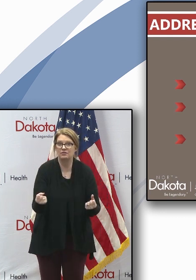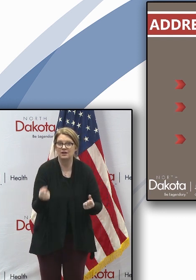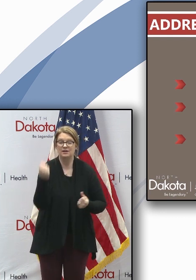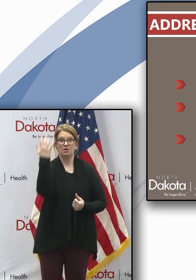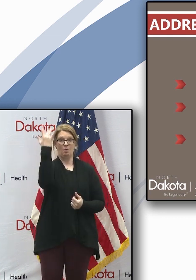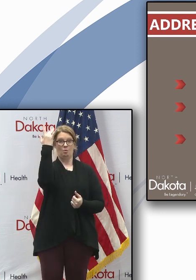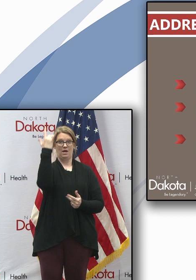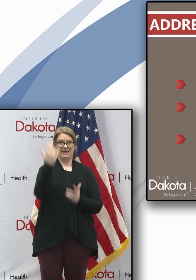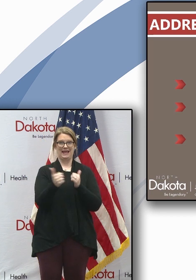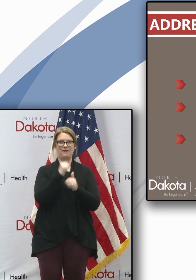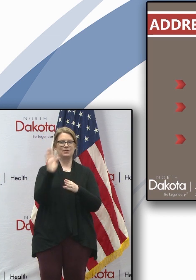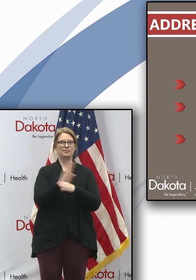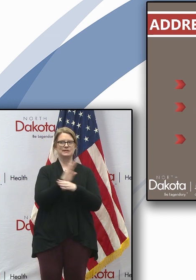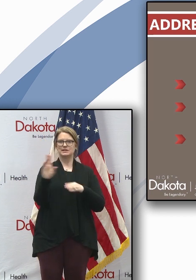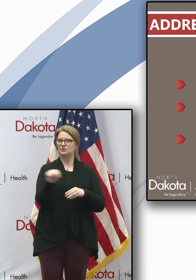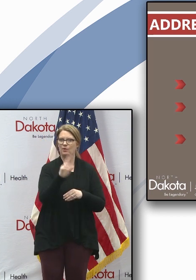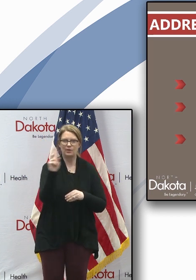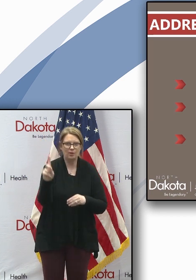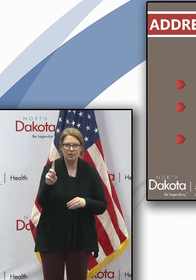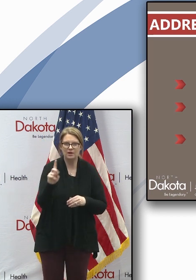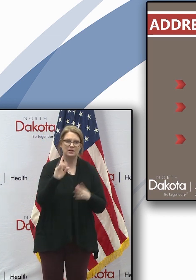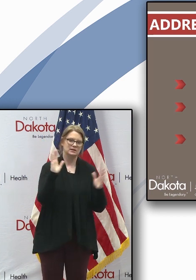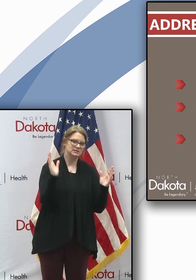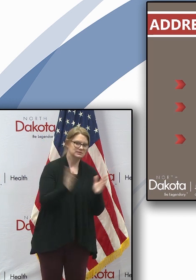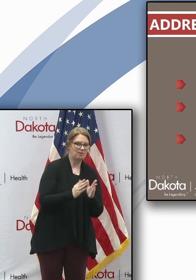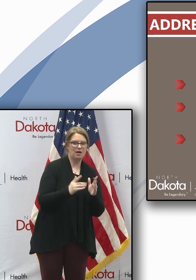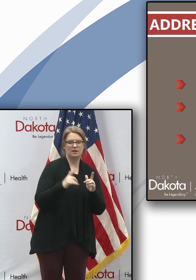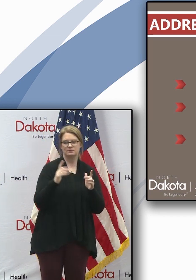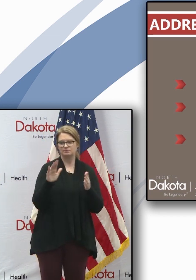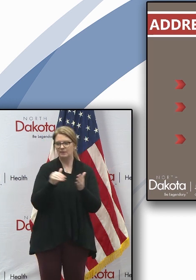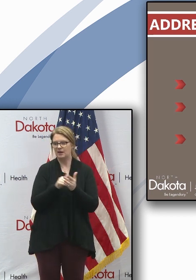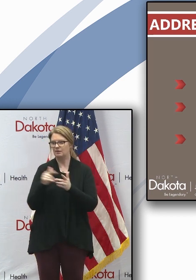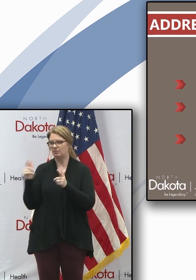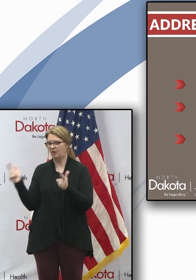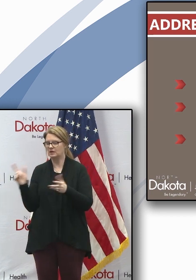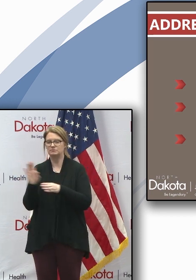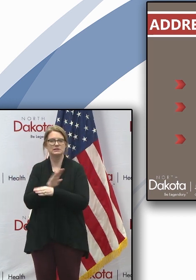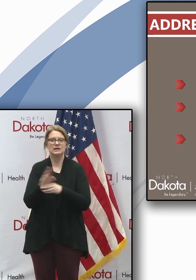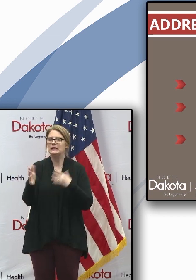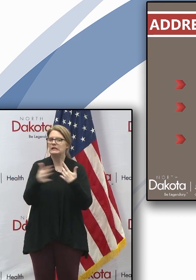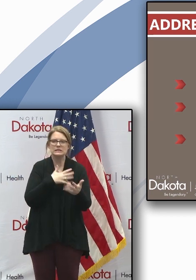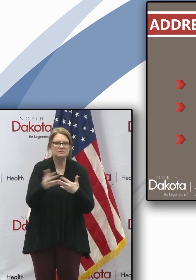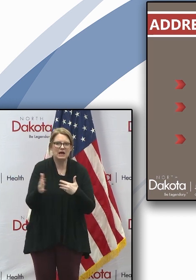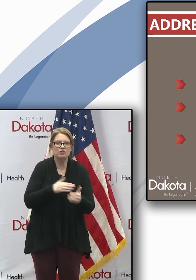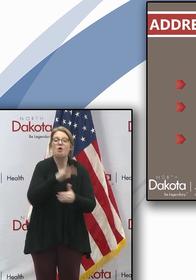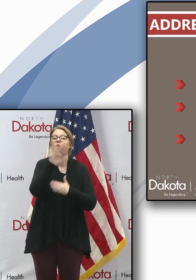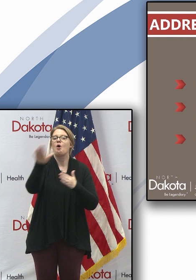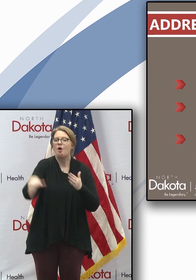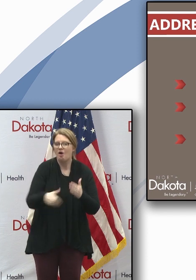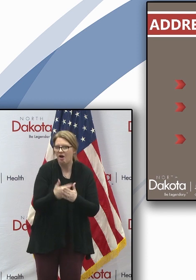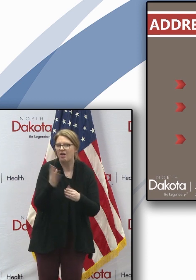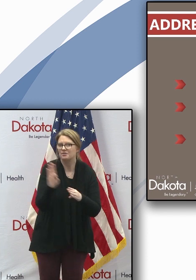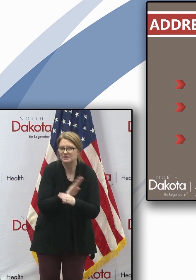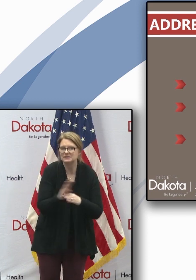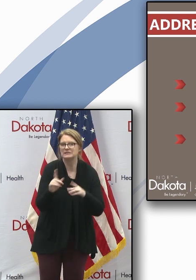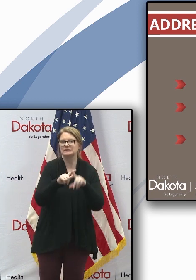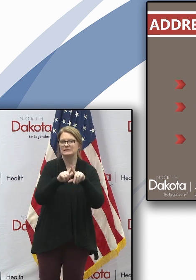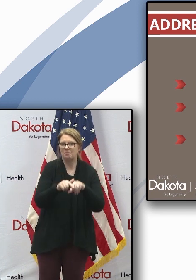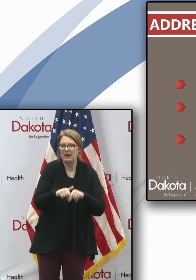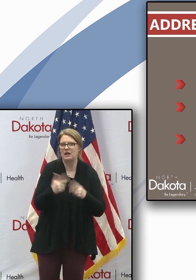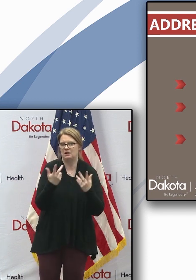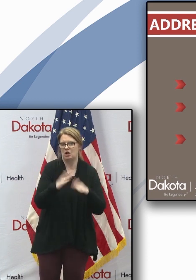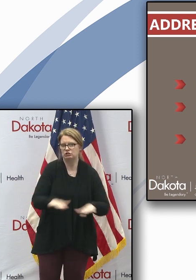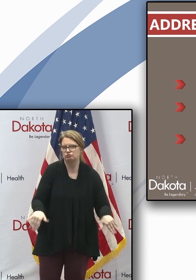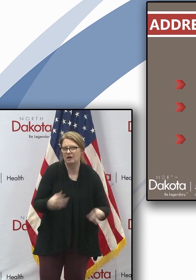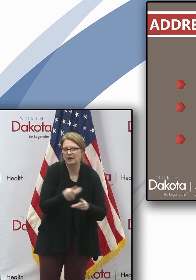to every business in North Dakota, whether you're a small business, a medium business, a large business in every sector. If you have team members